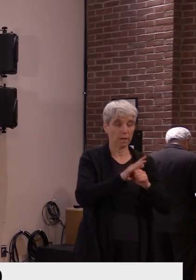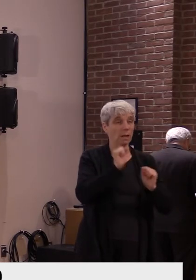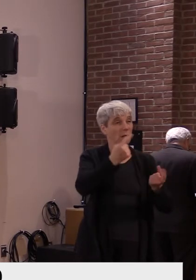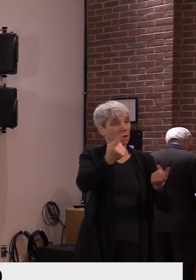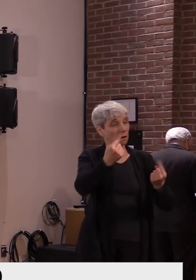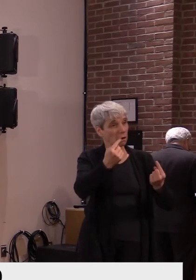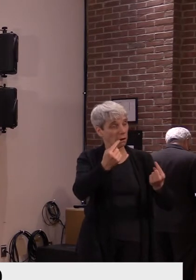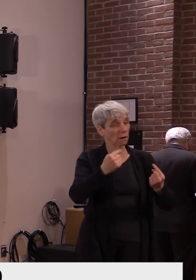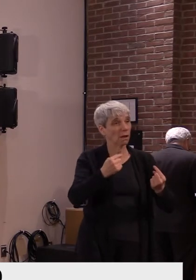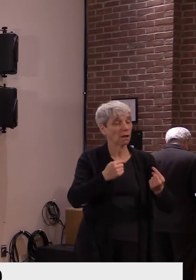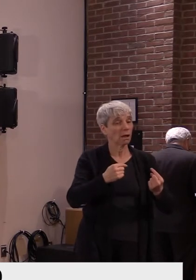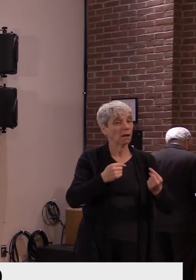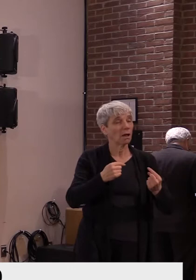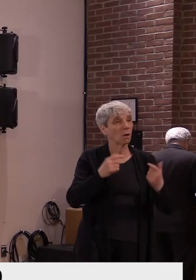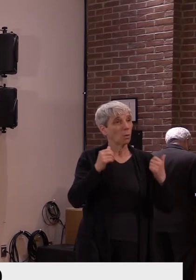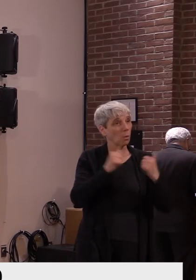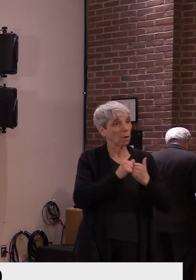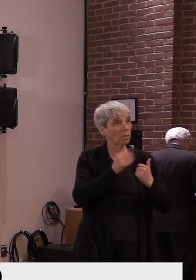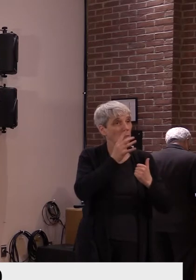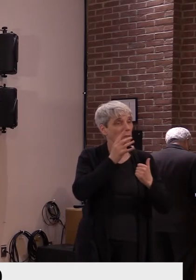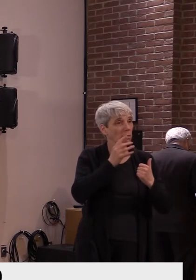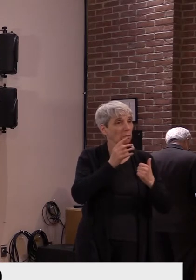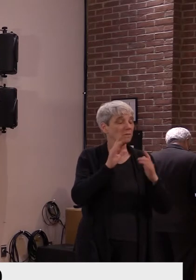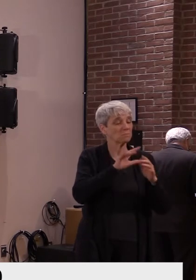I hope they're not planning on skiing this weekend.